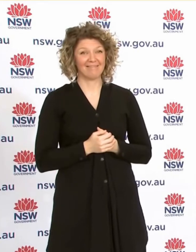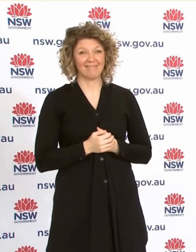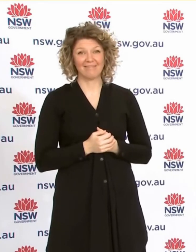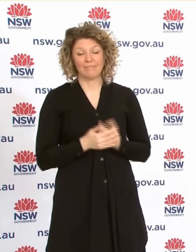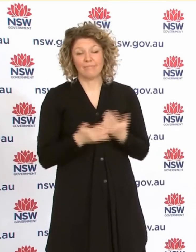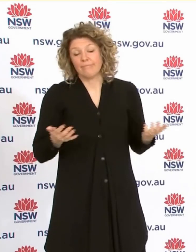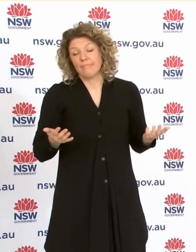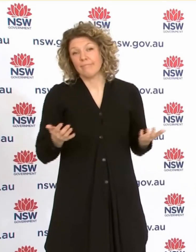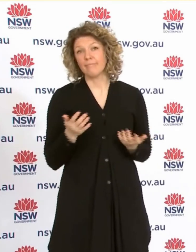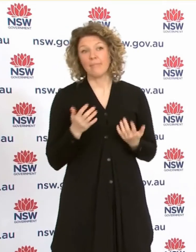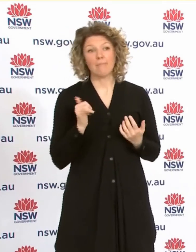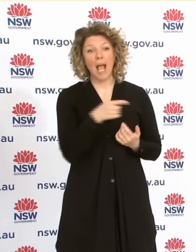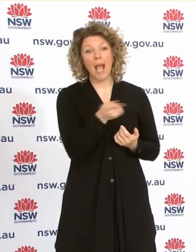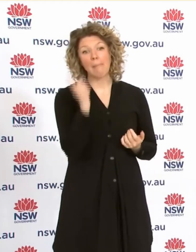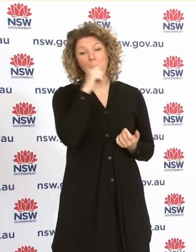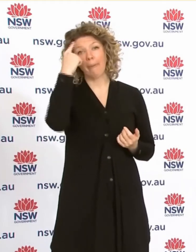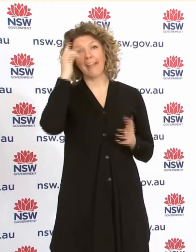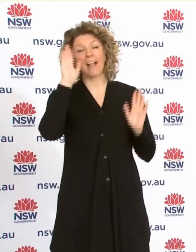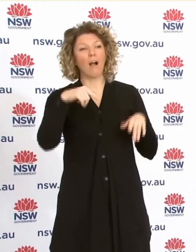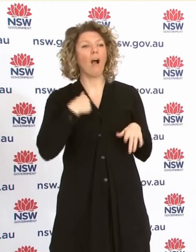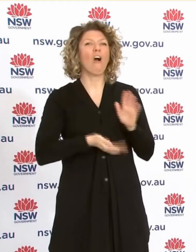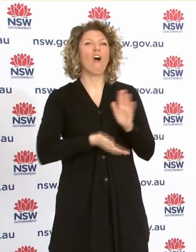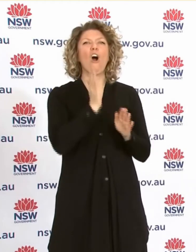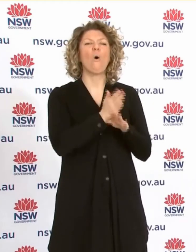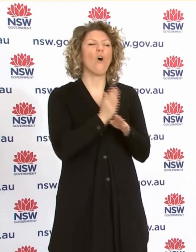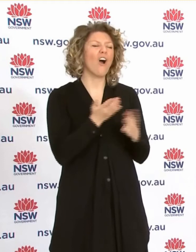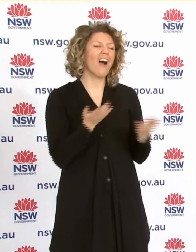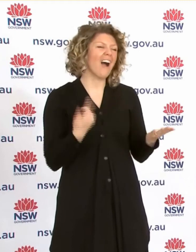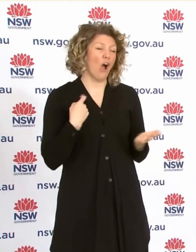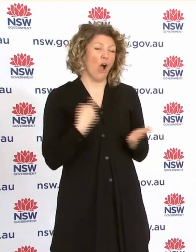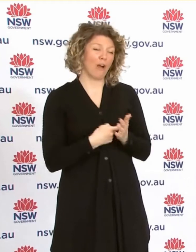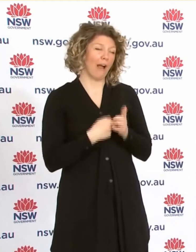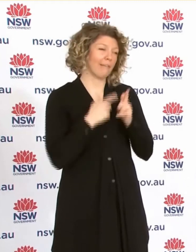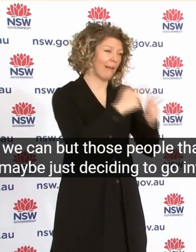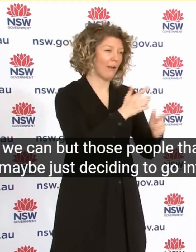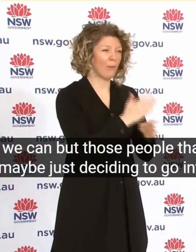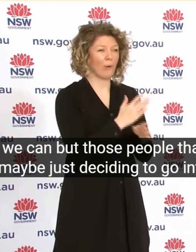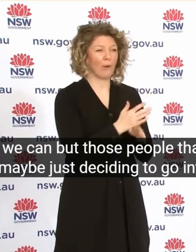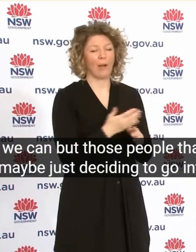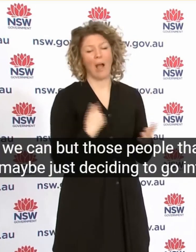Just Deciding To Go To Work Because It Is Easier Rather Than Them Actually Having To